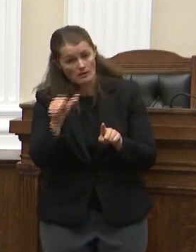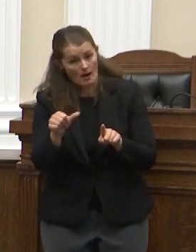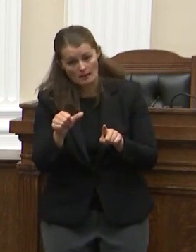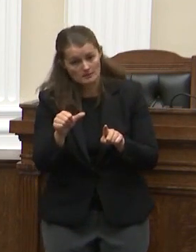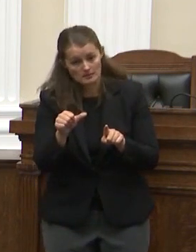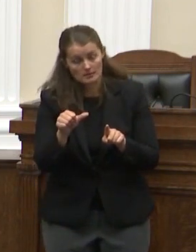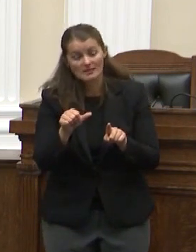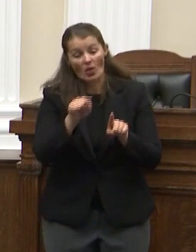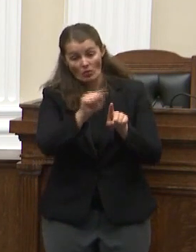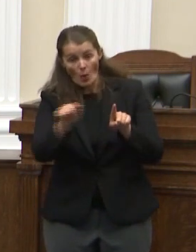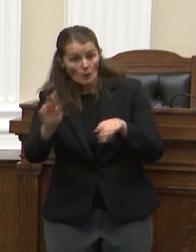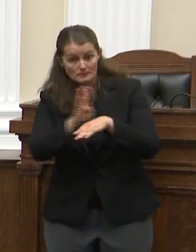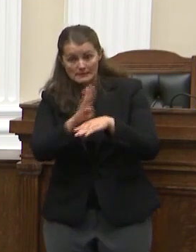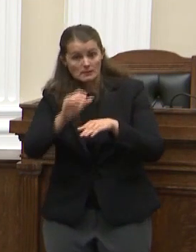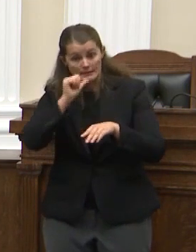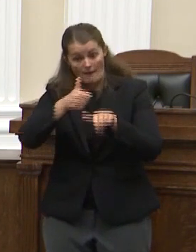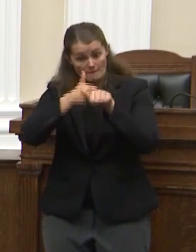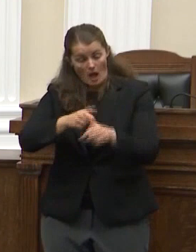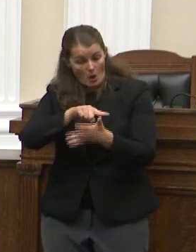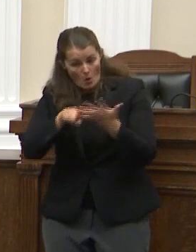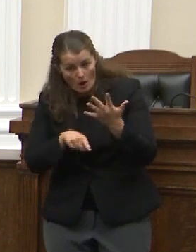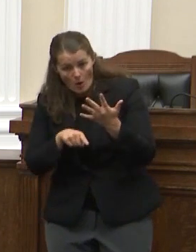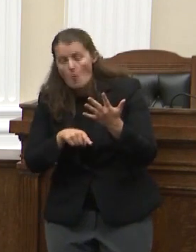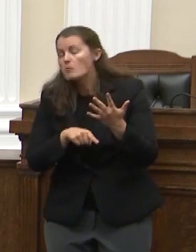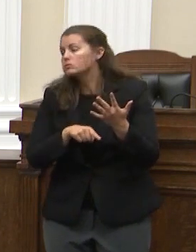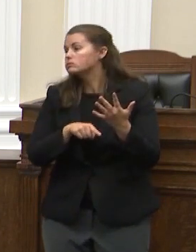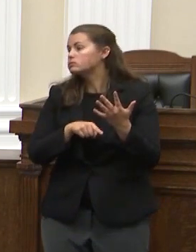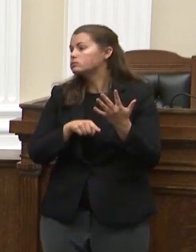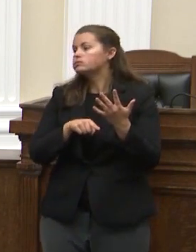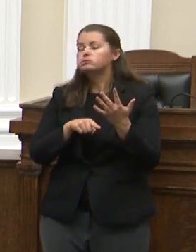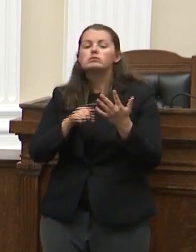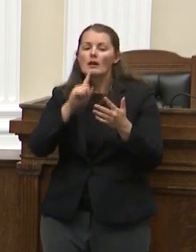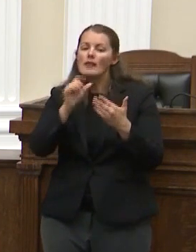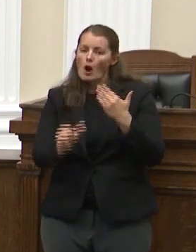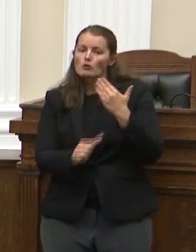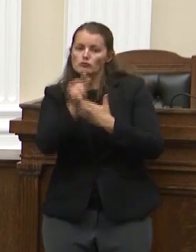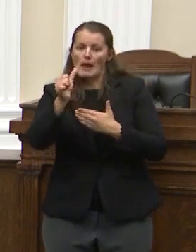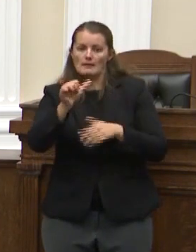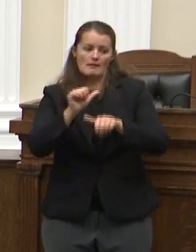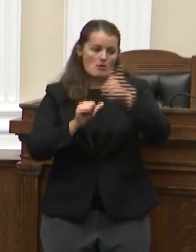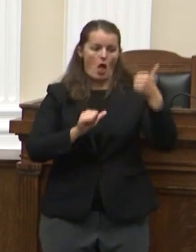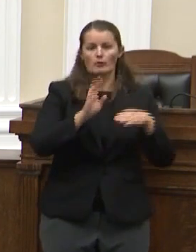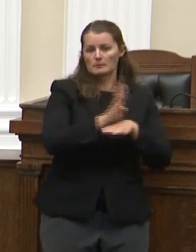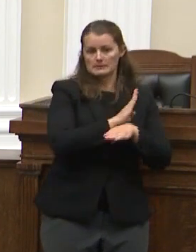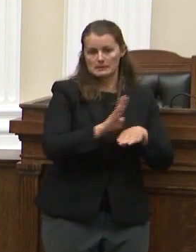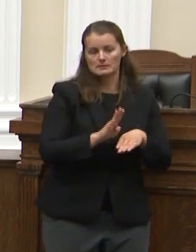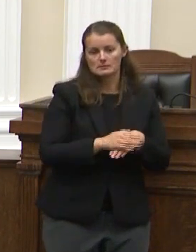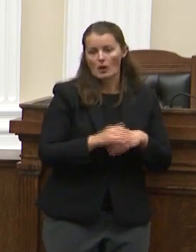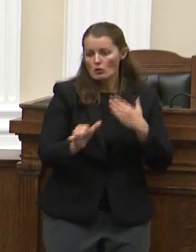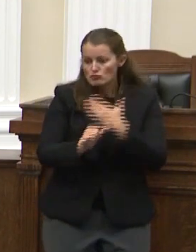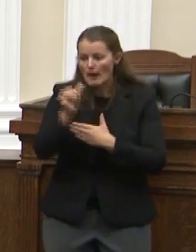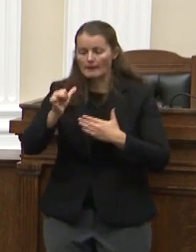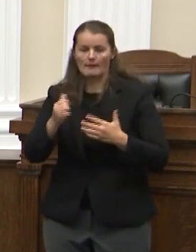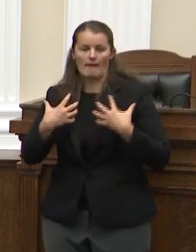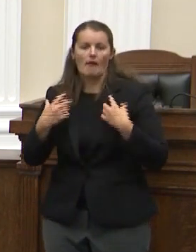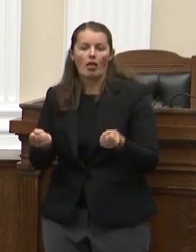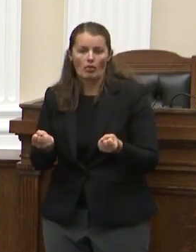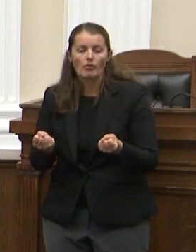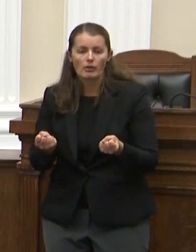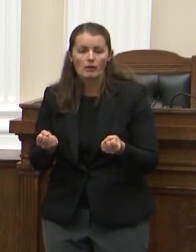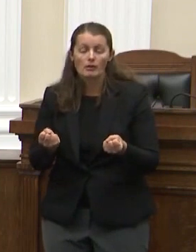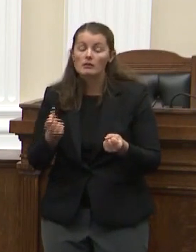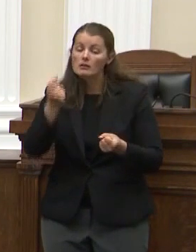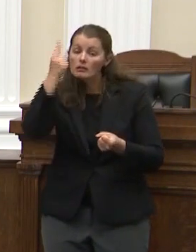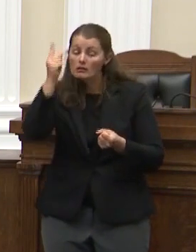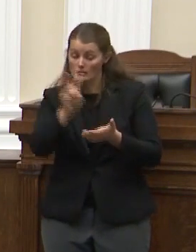show that video. He's been making the rounds on social media, sparking new questions after his diagnosis. The governor is now clarifying the